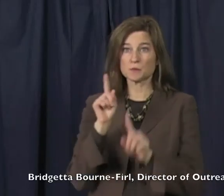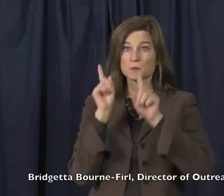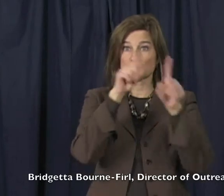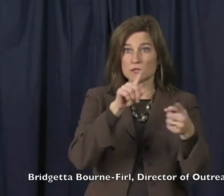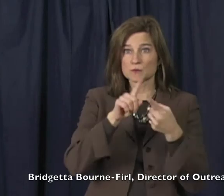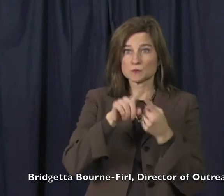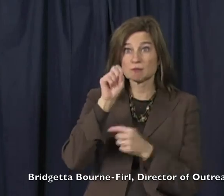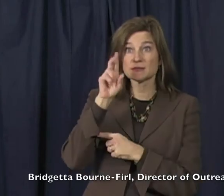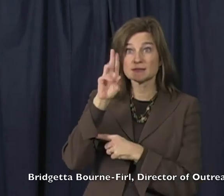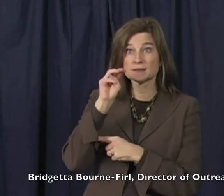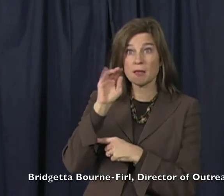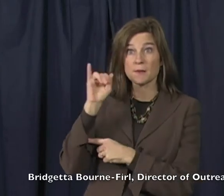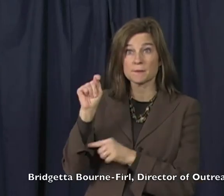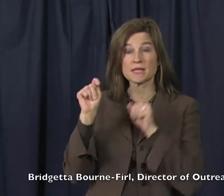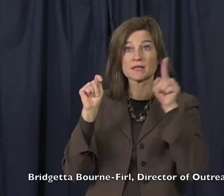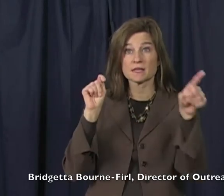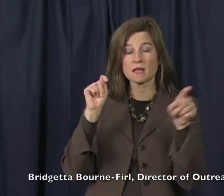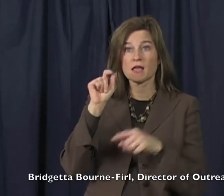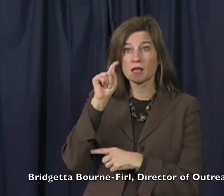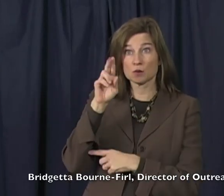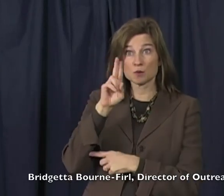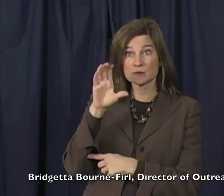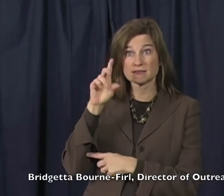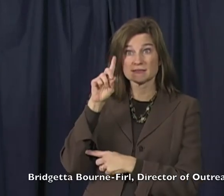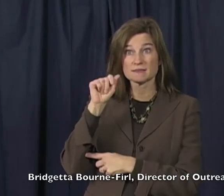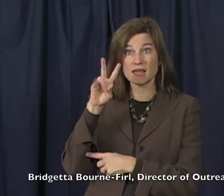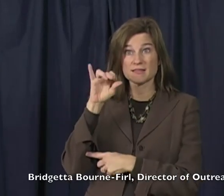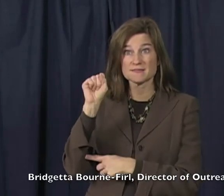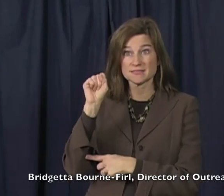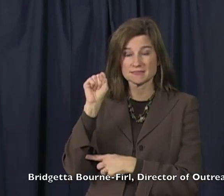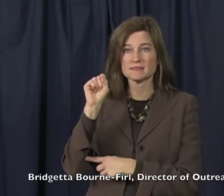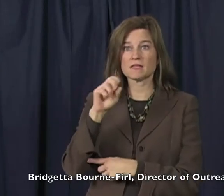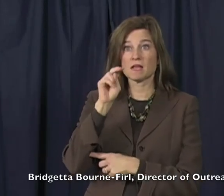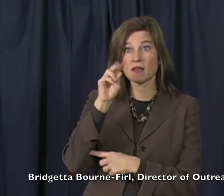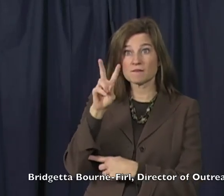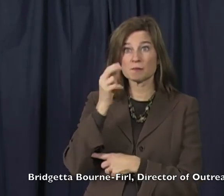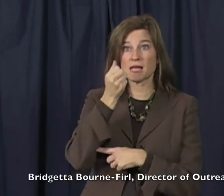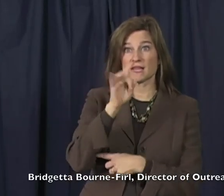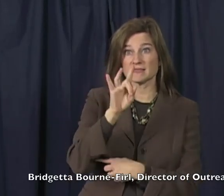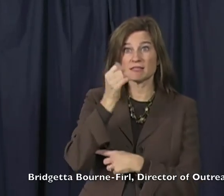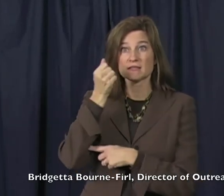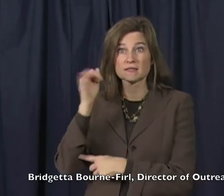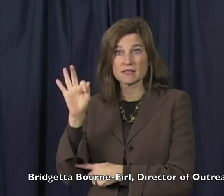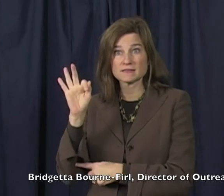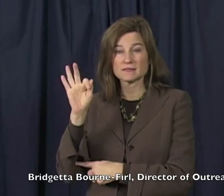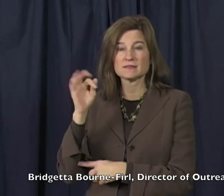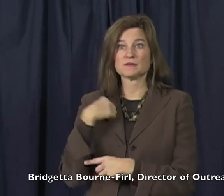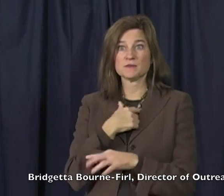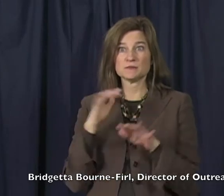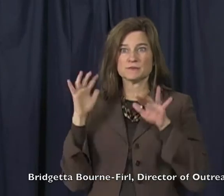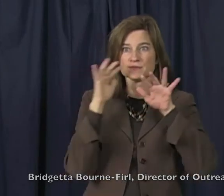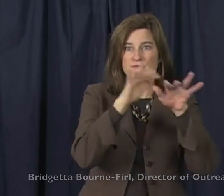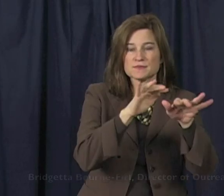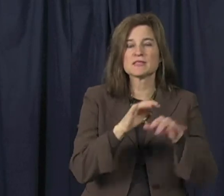A group of us attended a summit at UC Davis on November 18th and 19th.